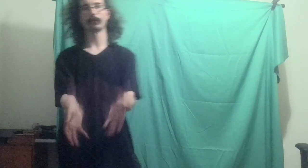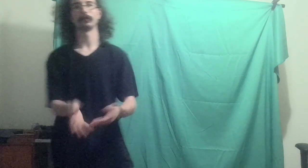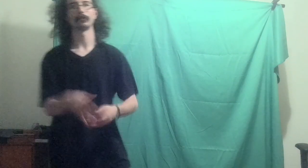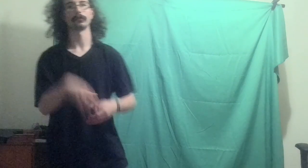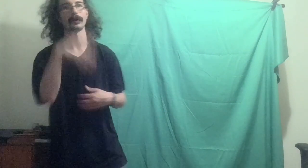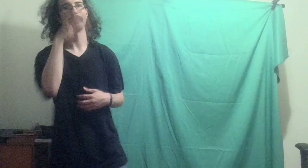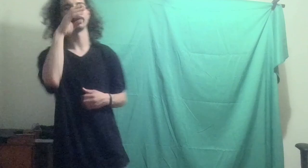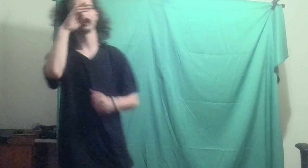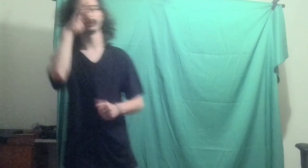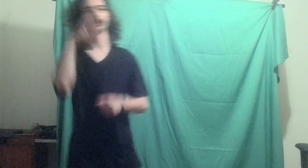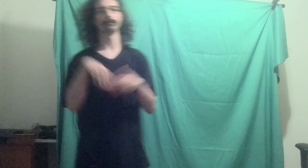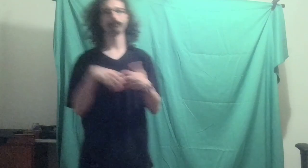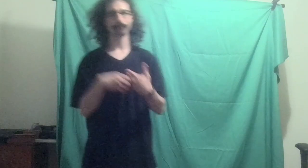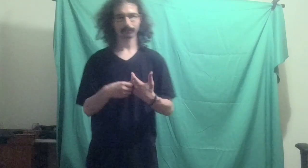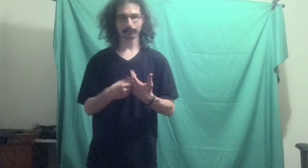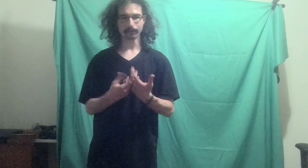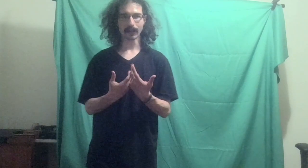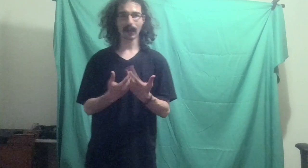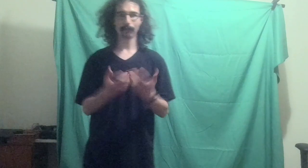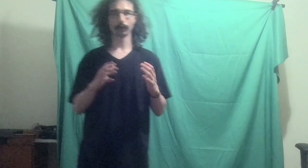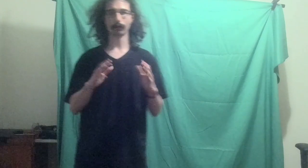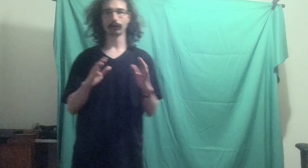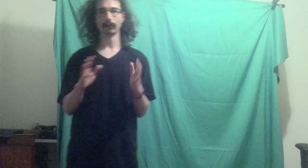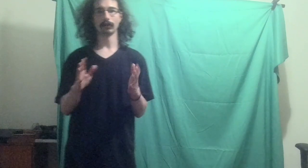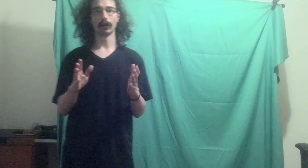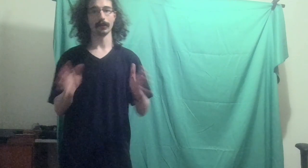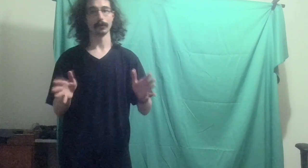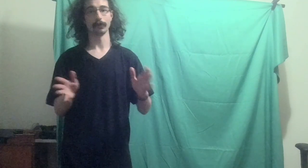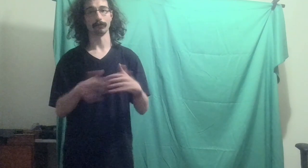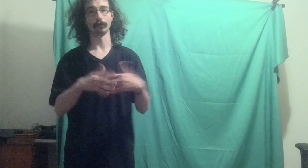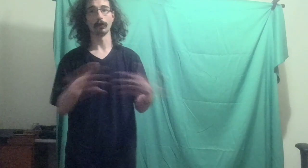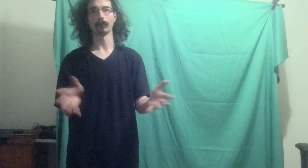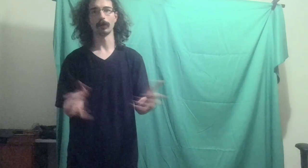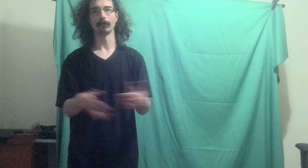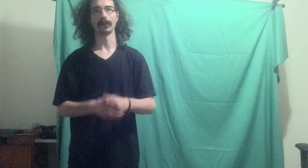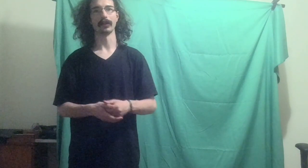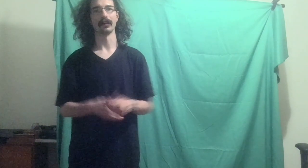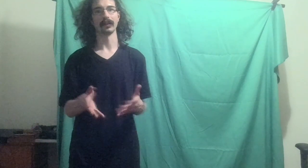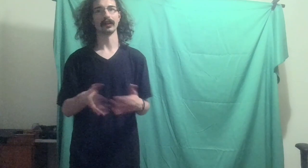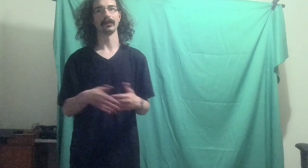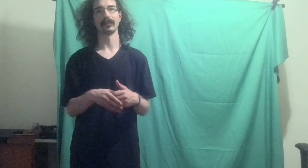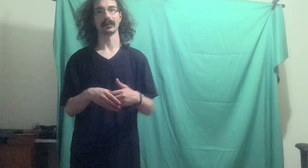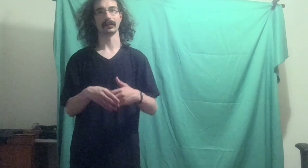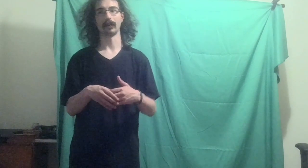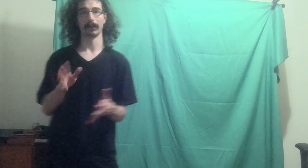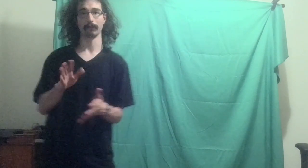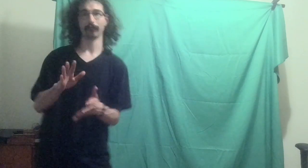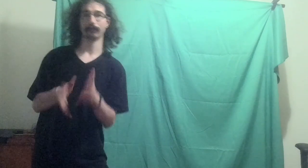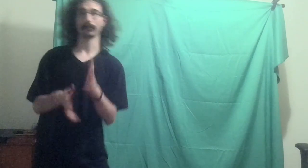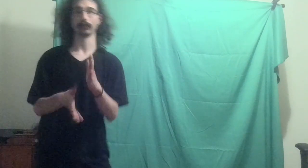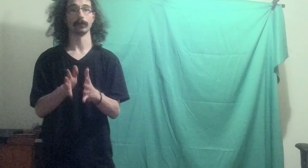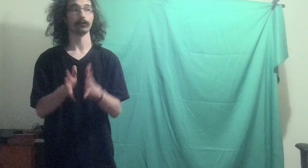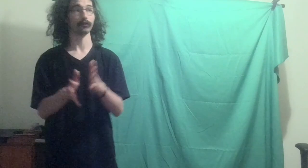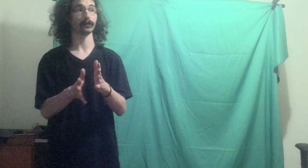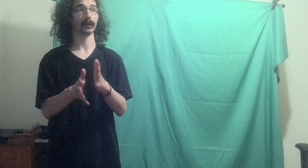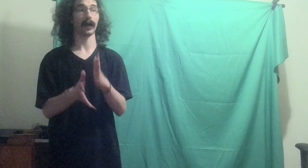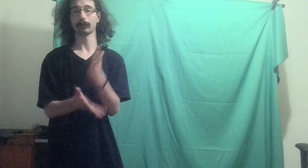subscribers and then after a year of no growth and then again, like, five, six months of actual